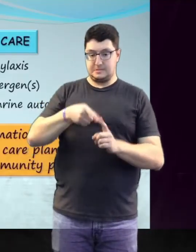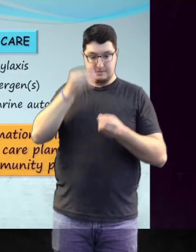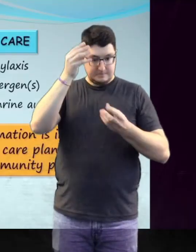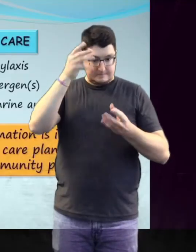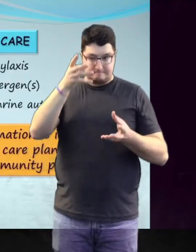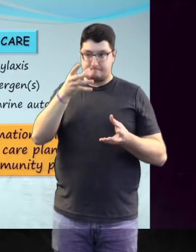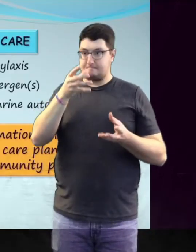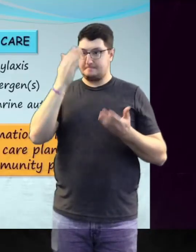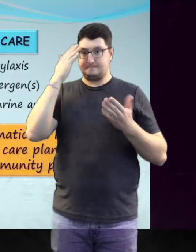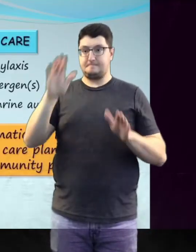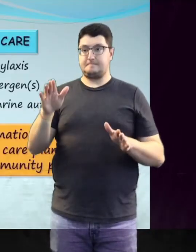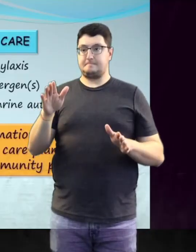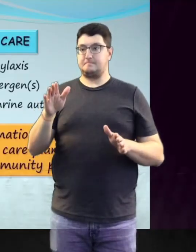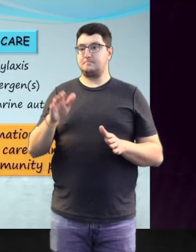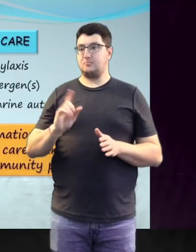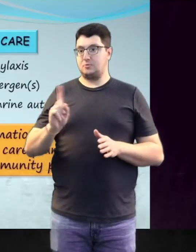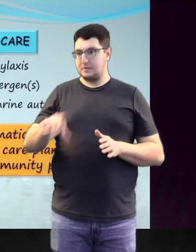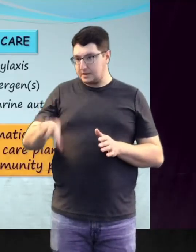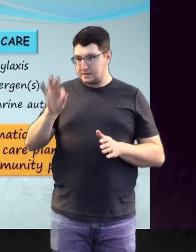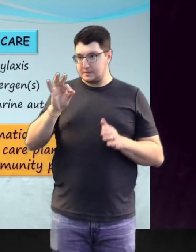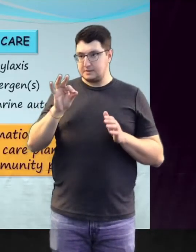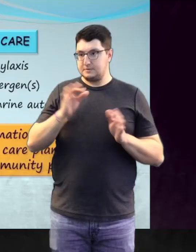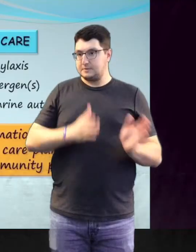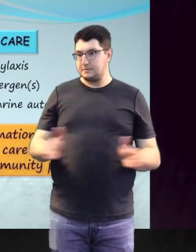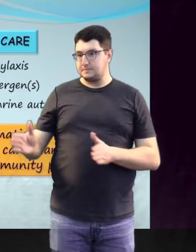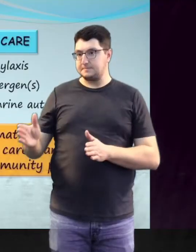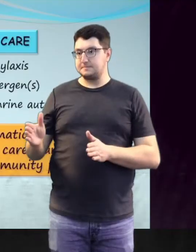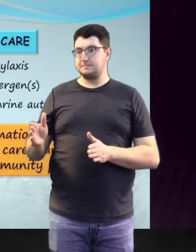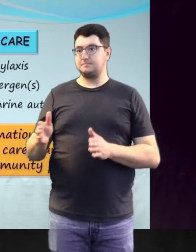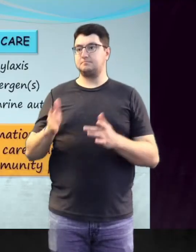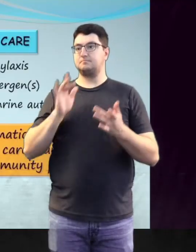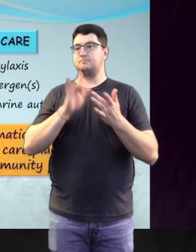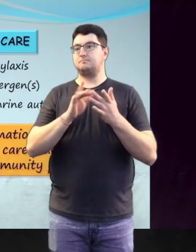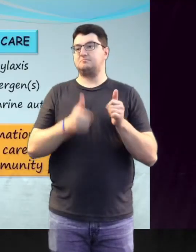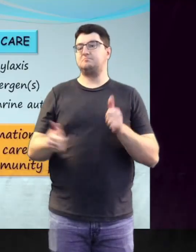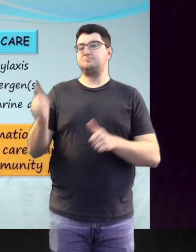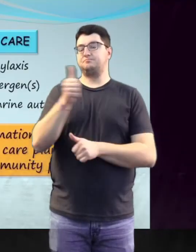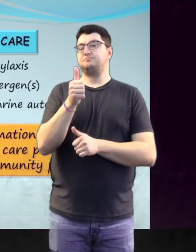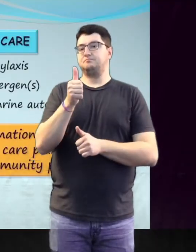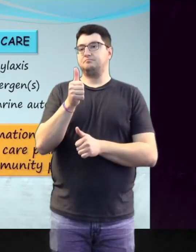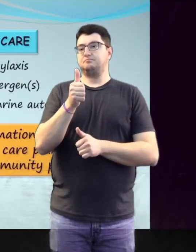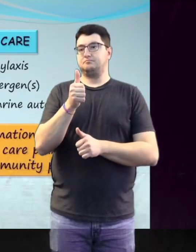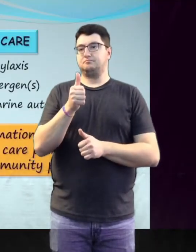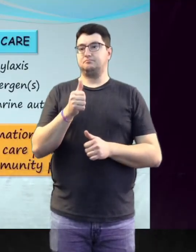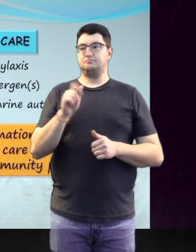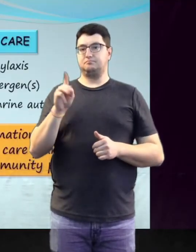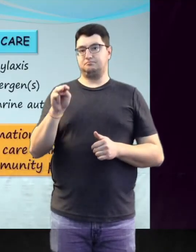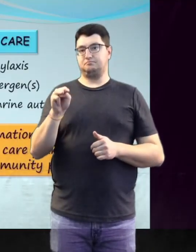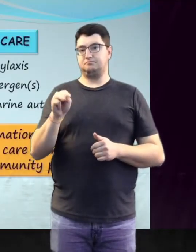this child-specific information or where to access their health care plan, talk to your administrator.